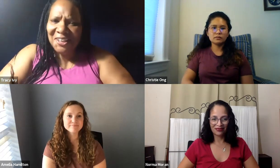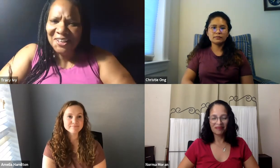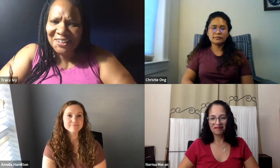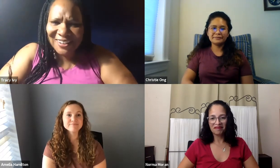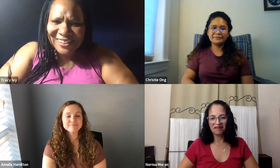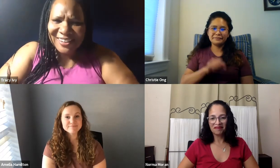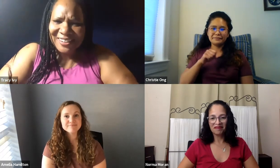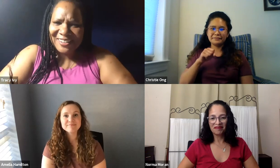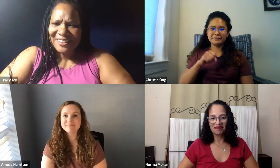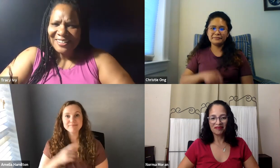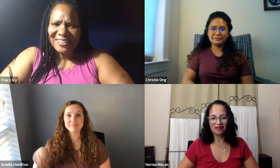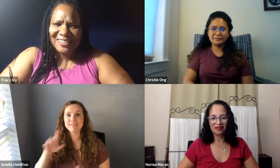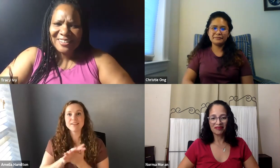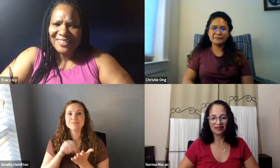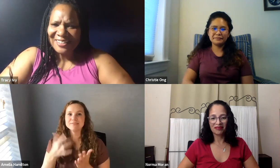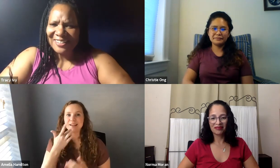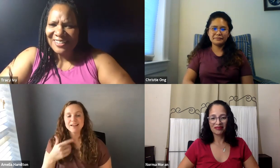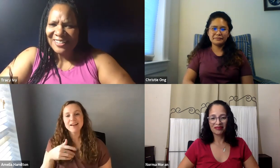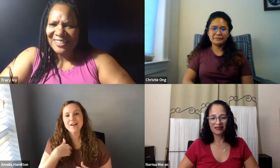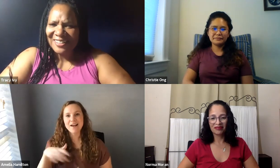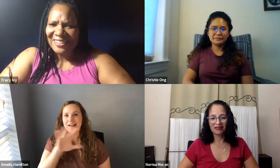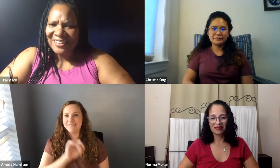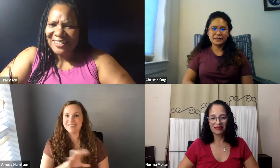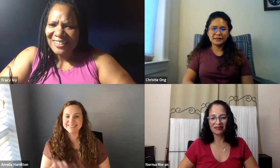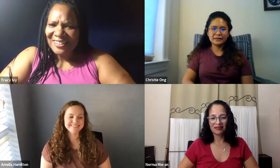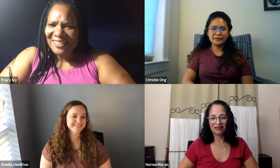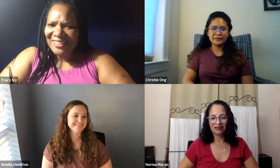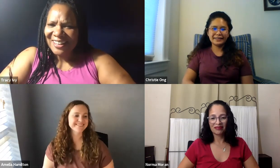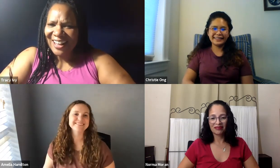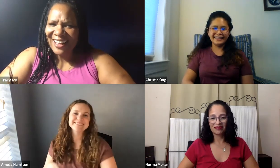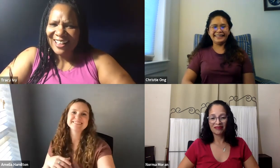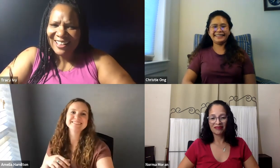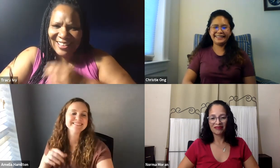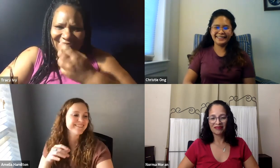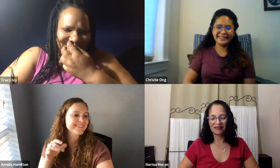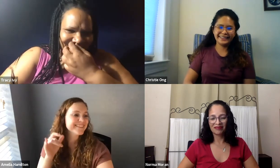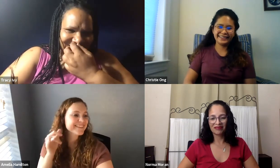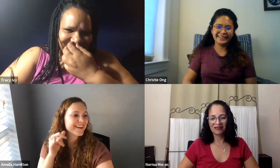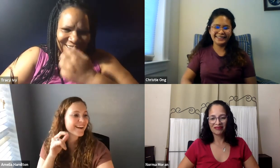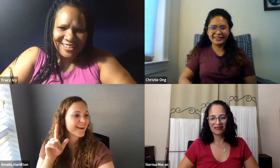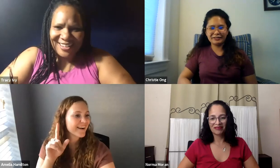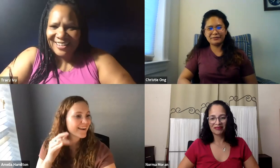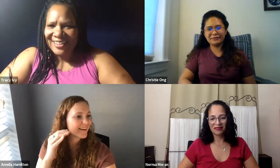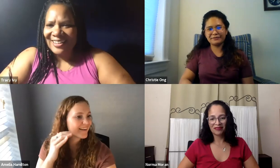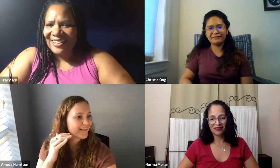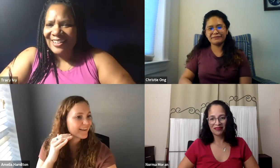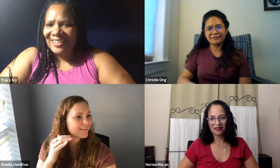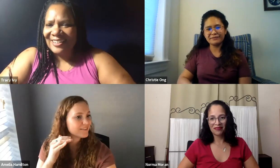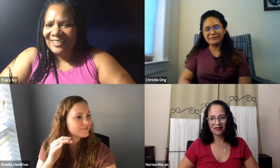and you try another. NTID is there to support you. Amelia is saying our NTID students are lucky for all of your